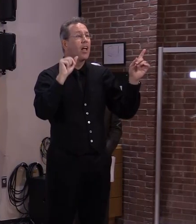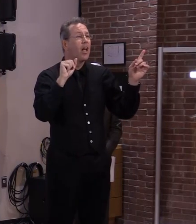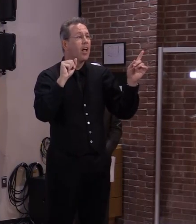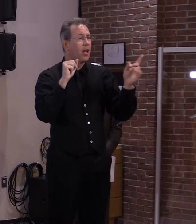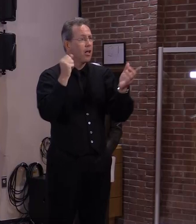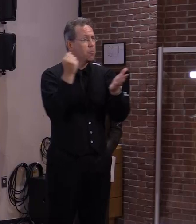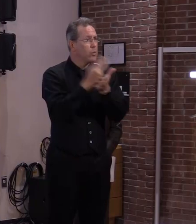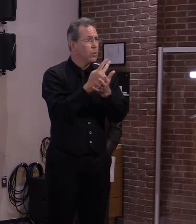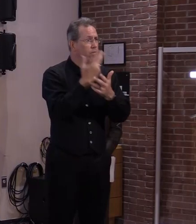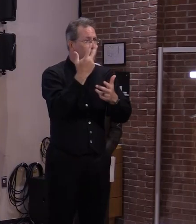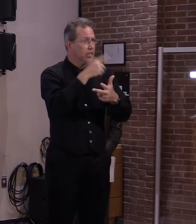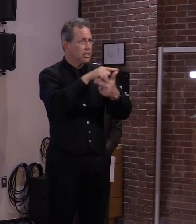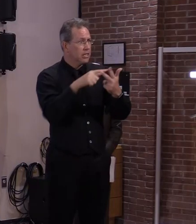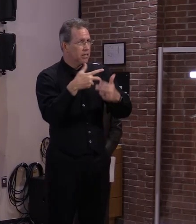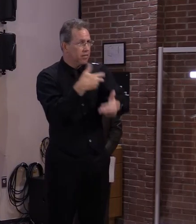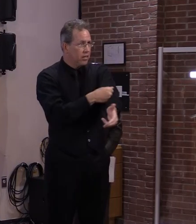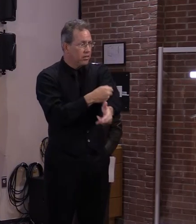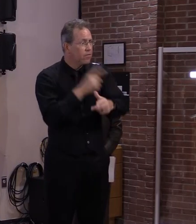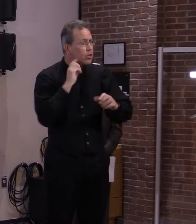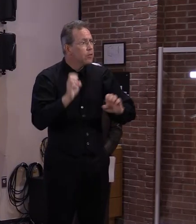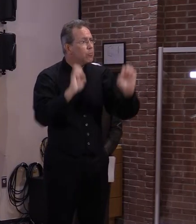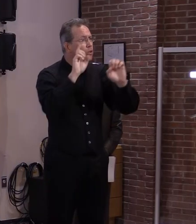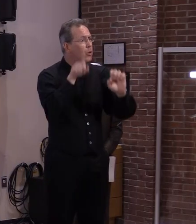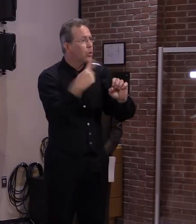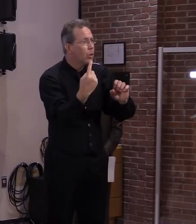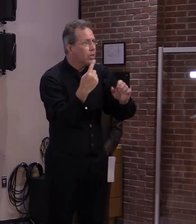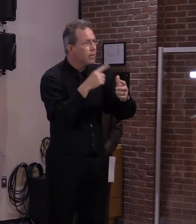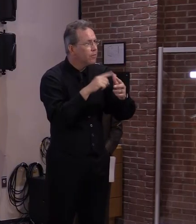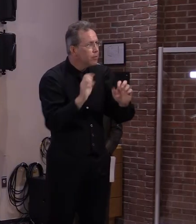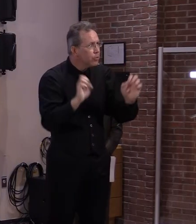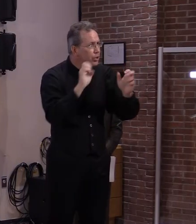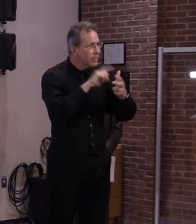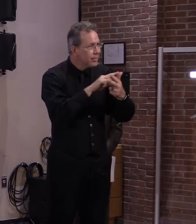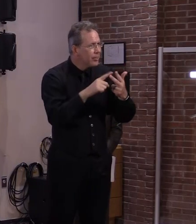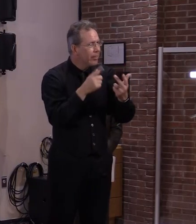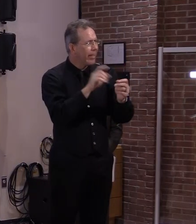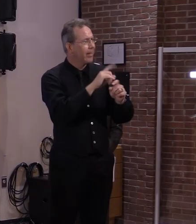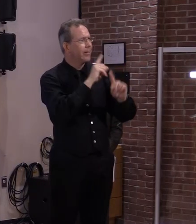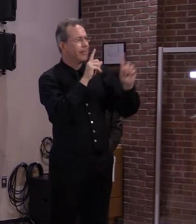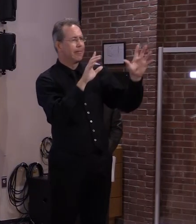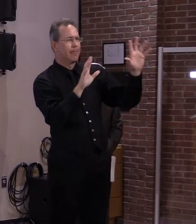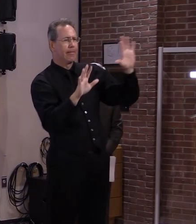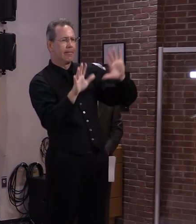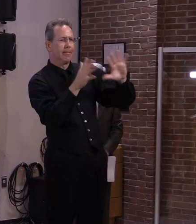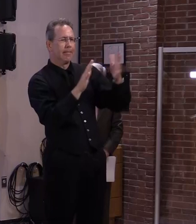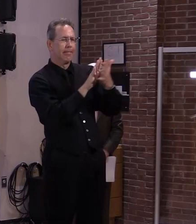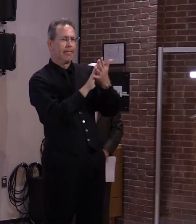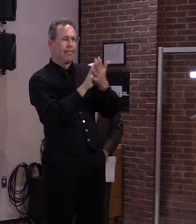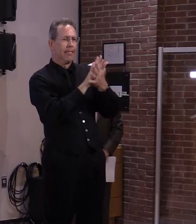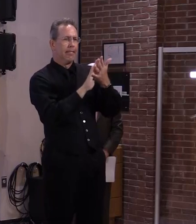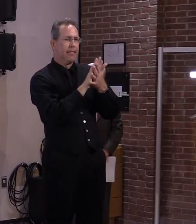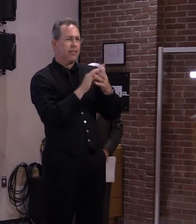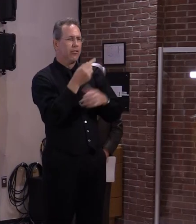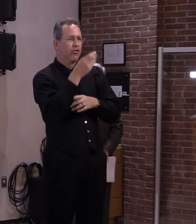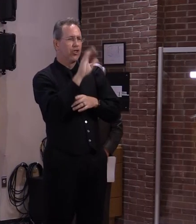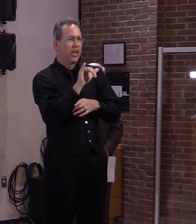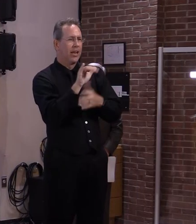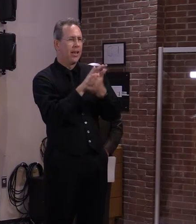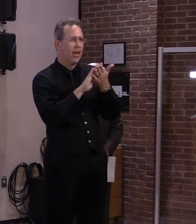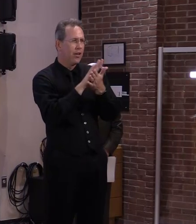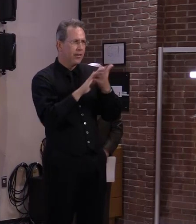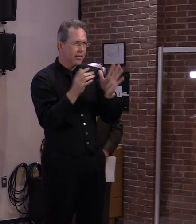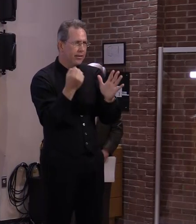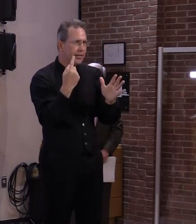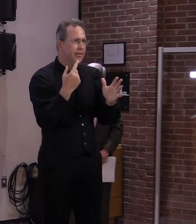that the law just isn't clear the eeoc has provided certain guidance and um there's a different law under which the um